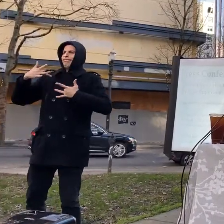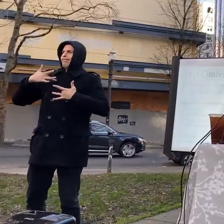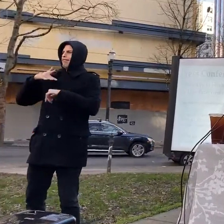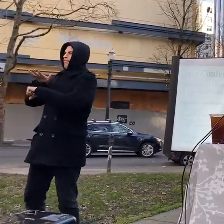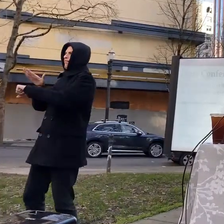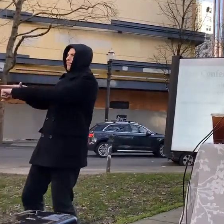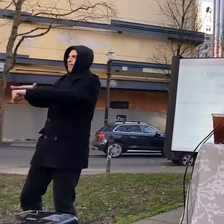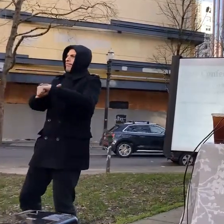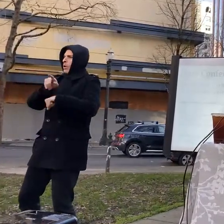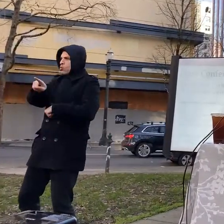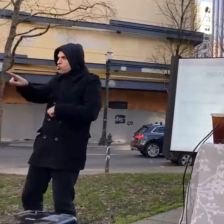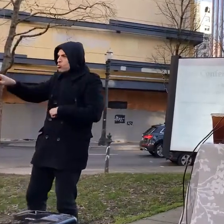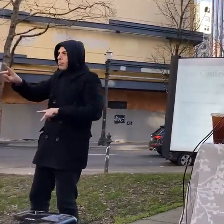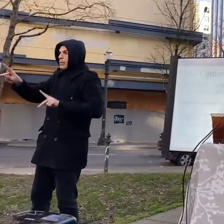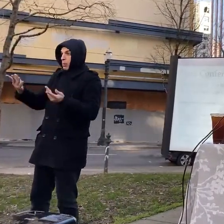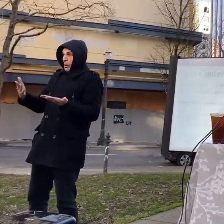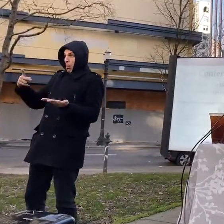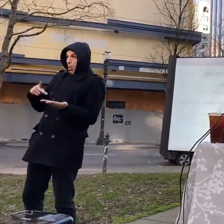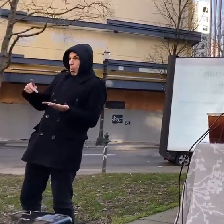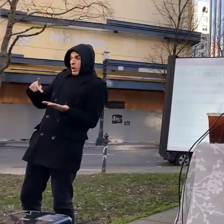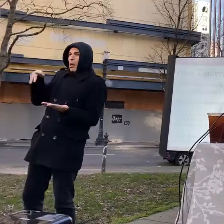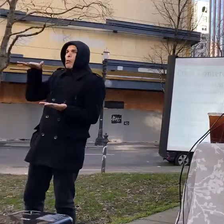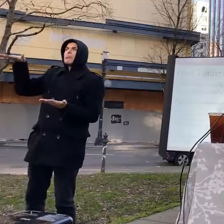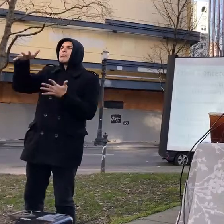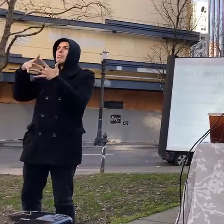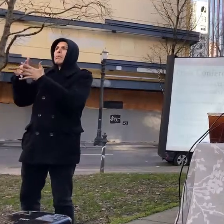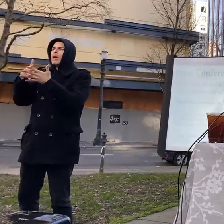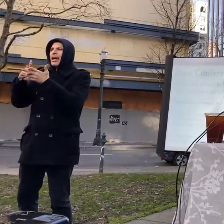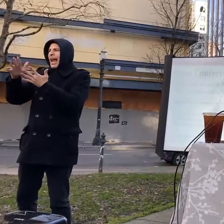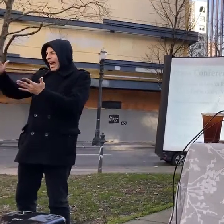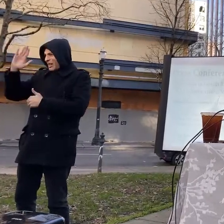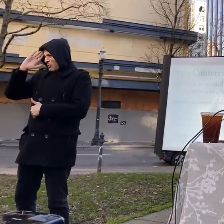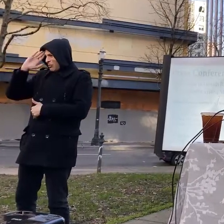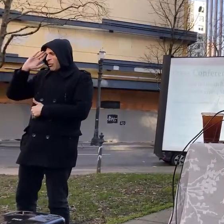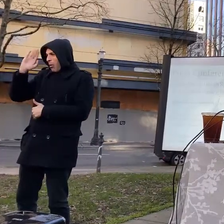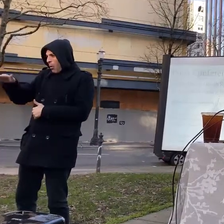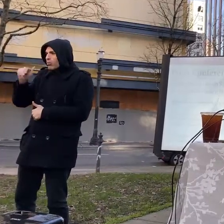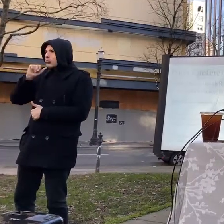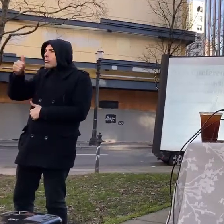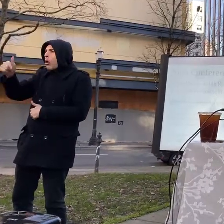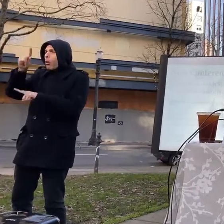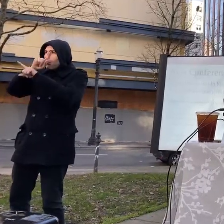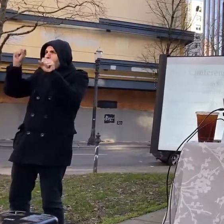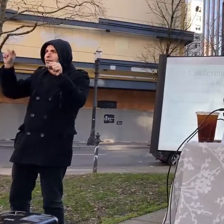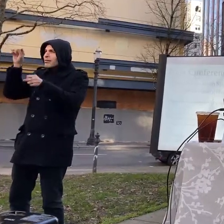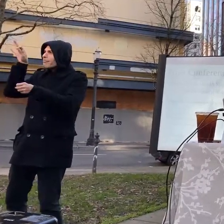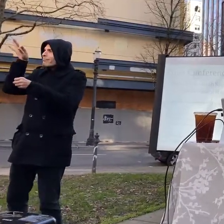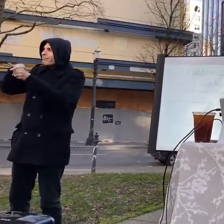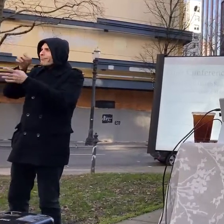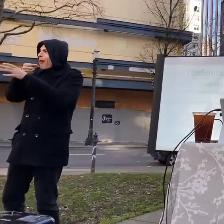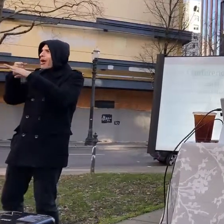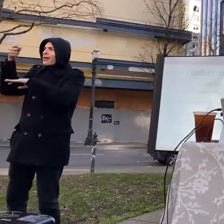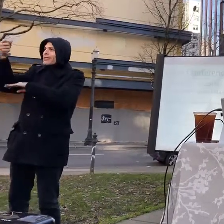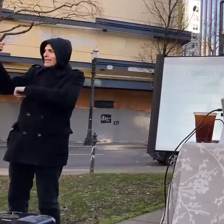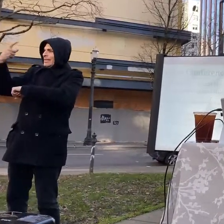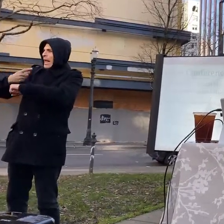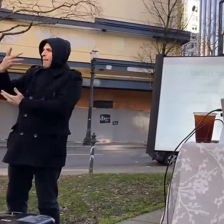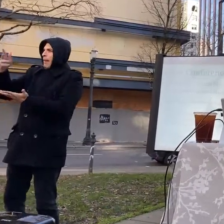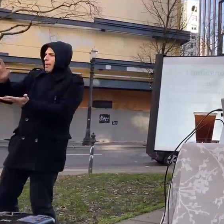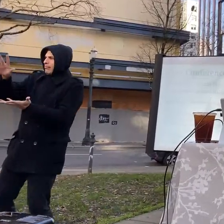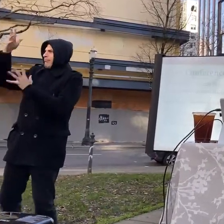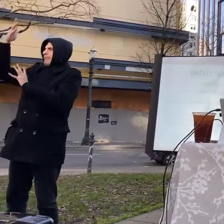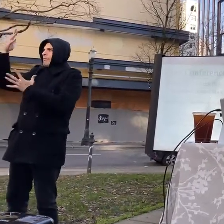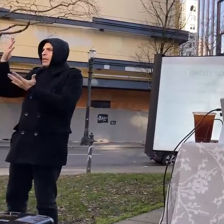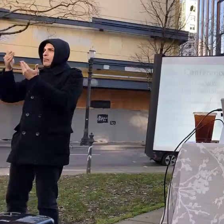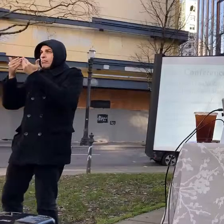some other part of the country where they had these grenades and use them without knowing what they are so that's why we're here today